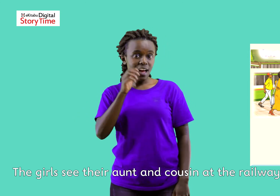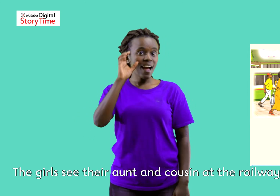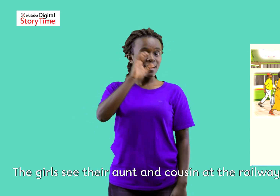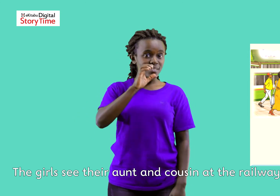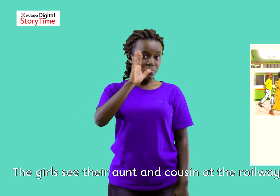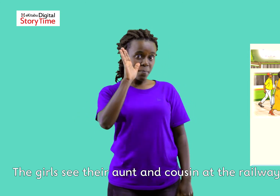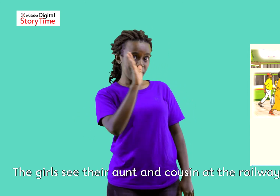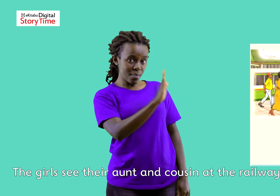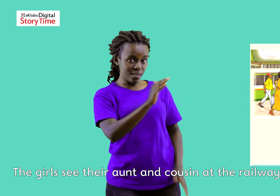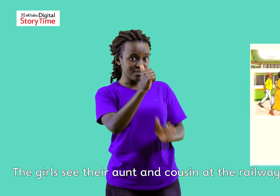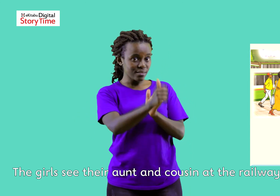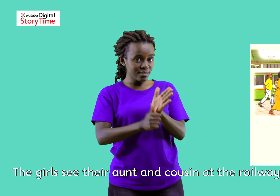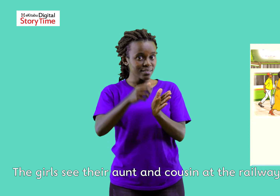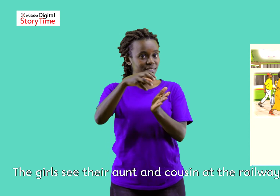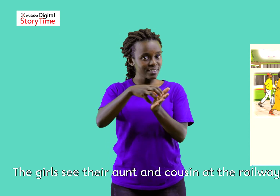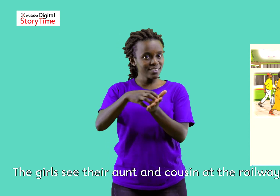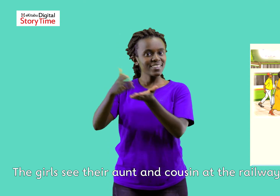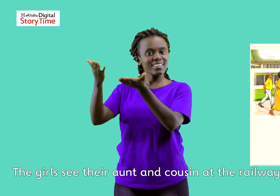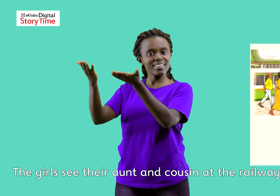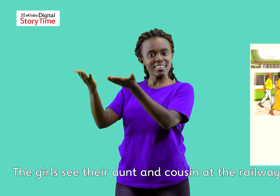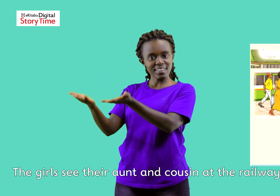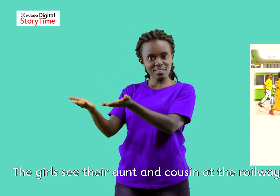The girls see their aunt and cousin at the railway station.